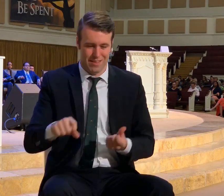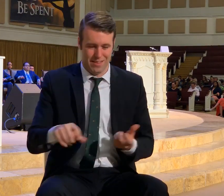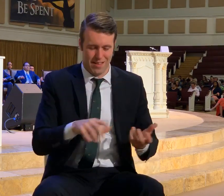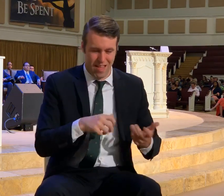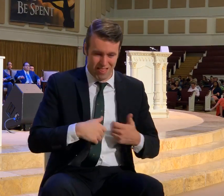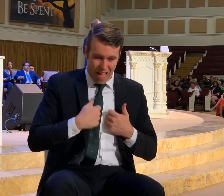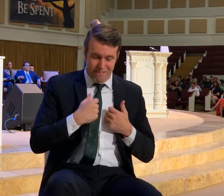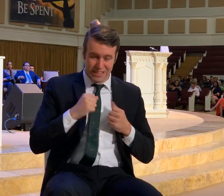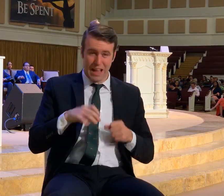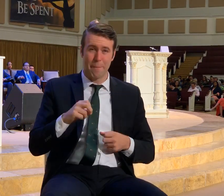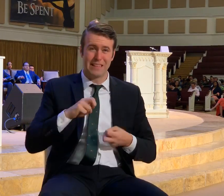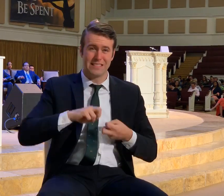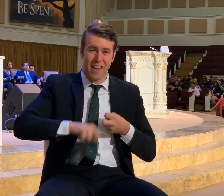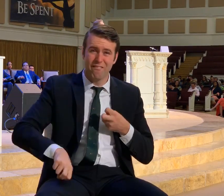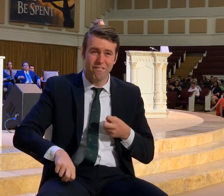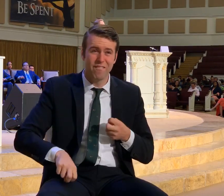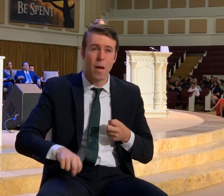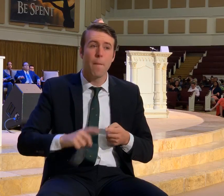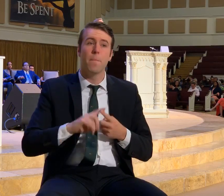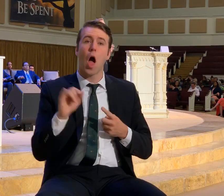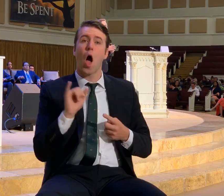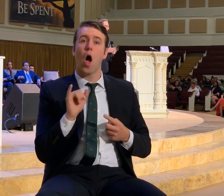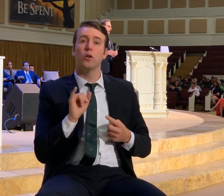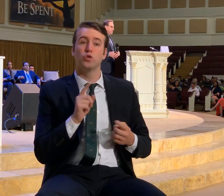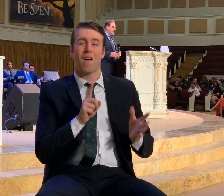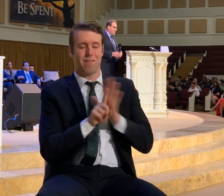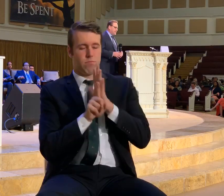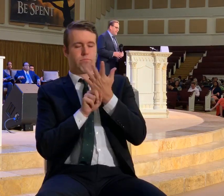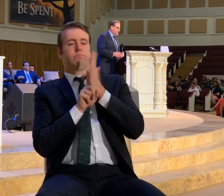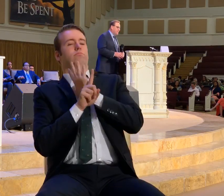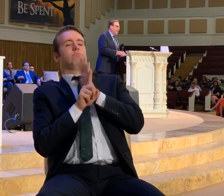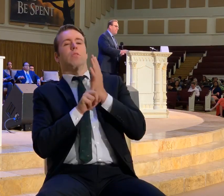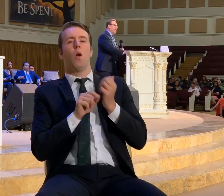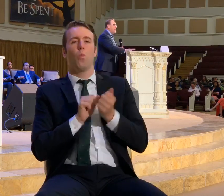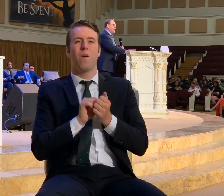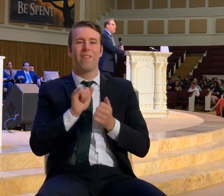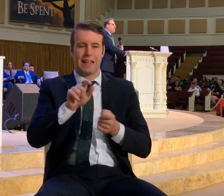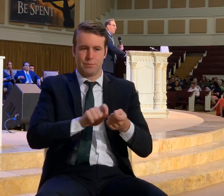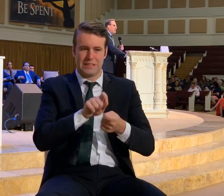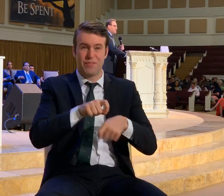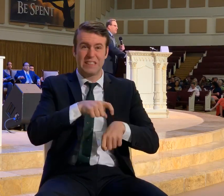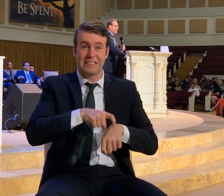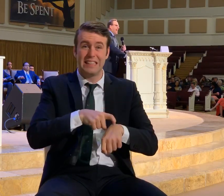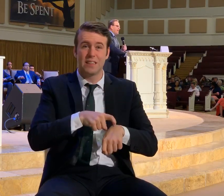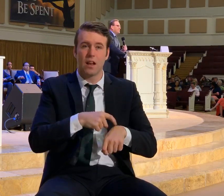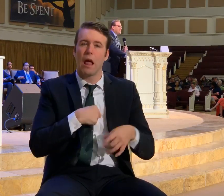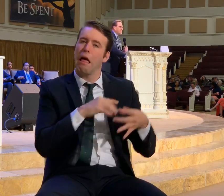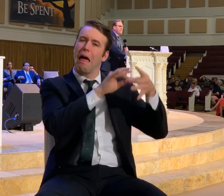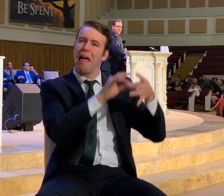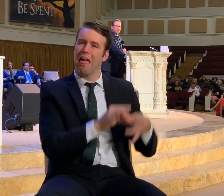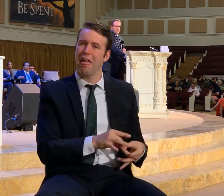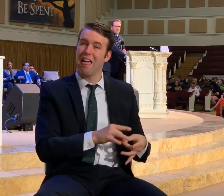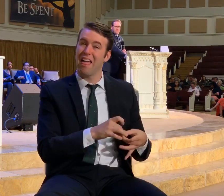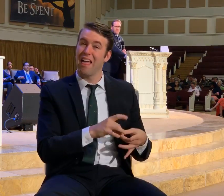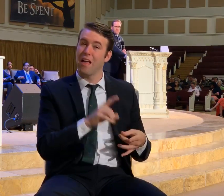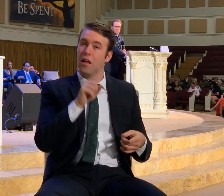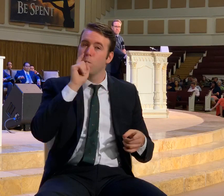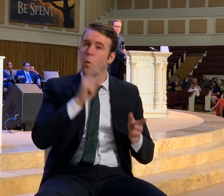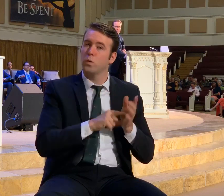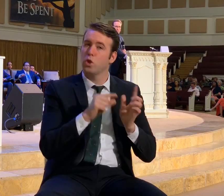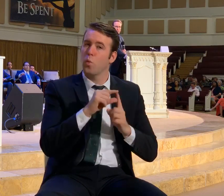And then adding to life. Is the buffeting. That comes in a season. But let me. Let me point something out. It's a season.